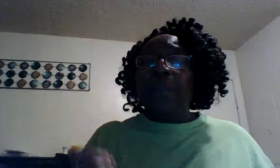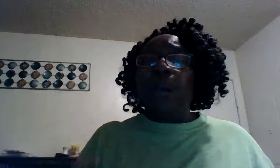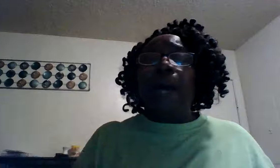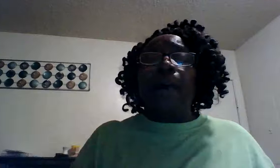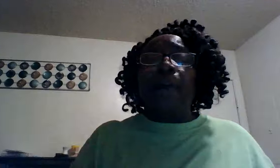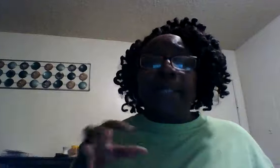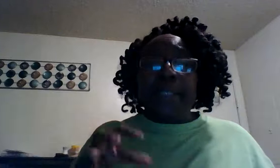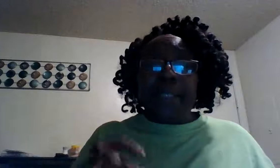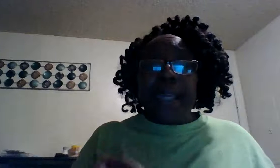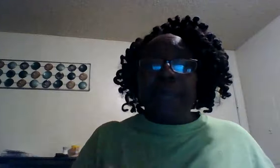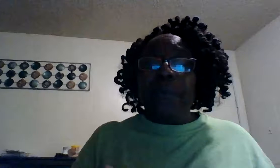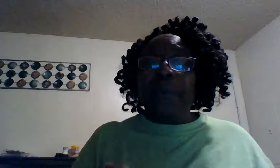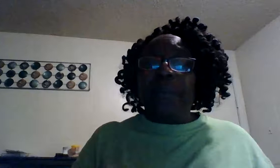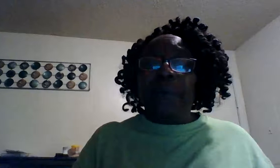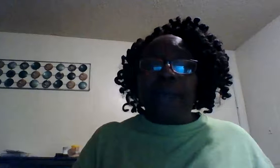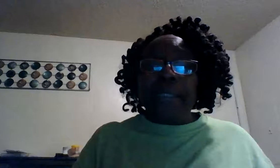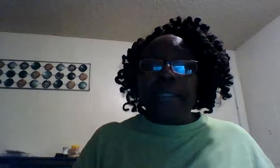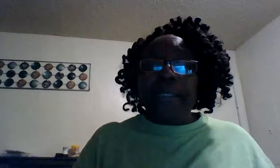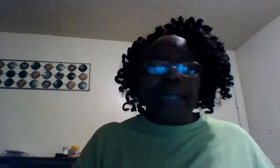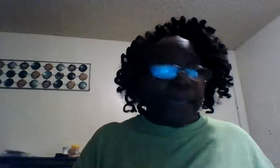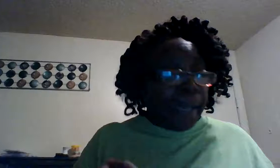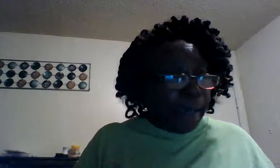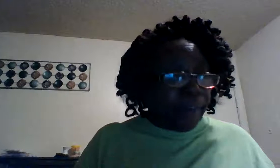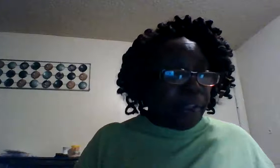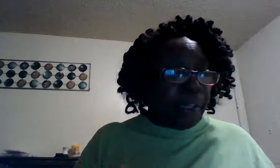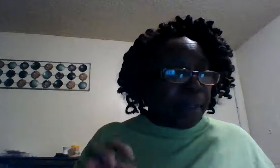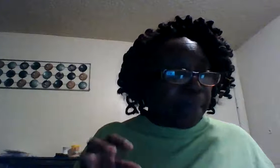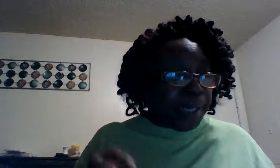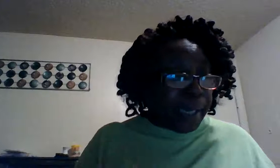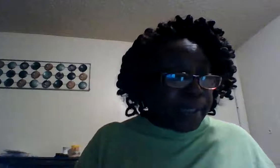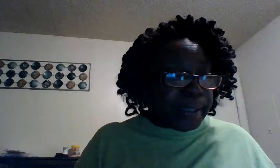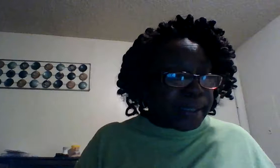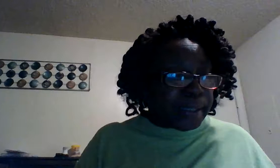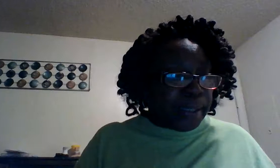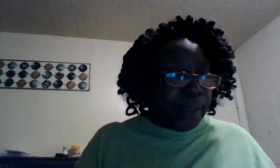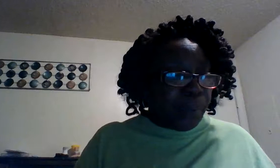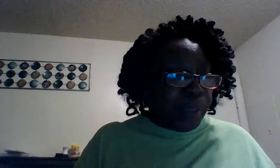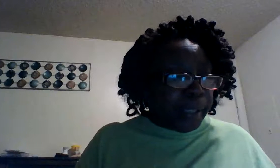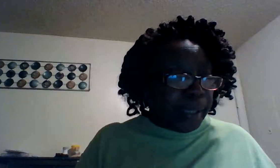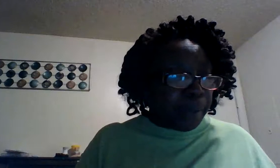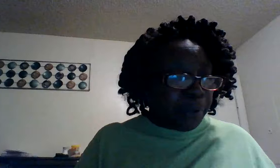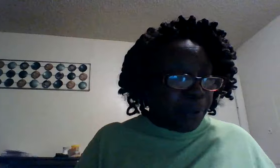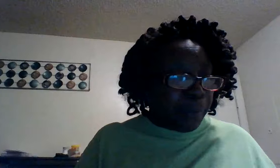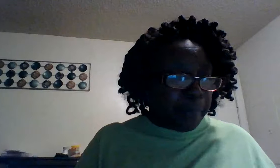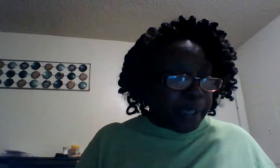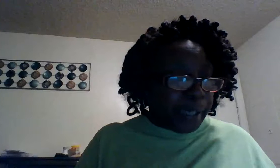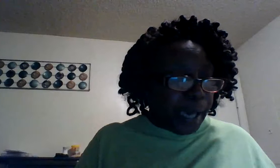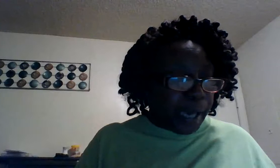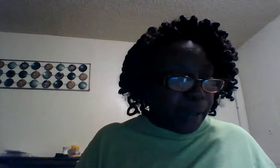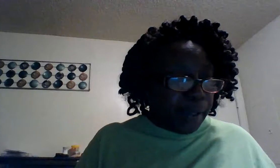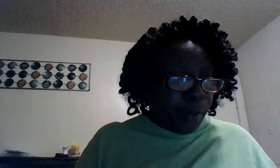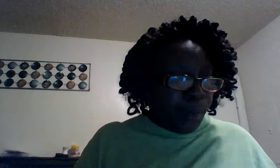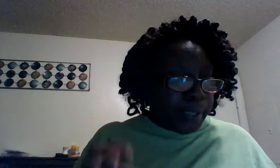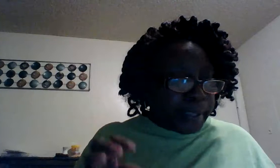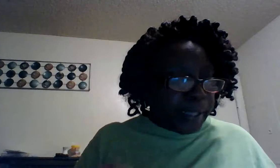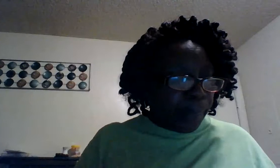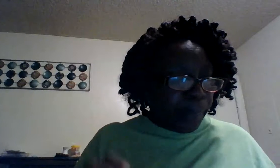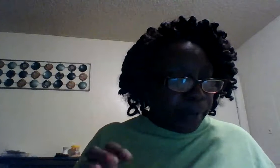why we sit with christ in heavenly places with him glory be to god we sit with